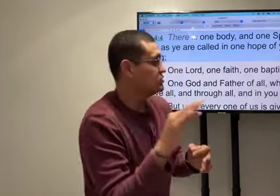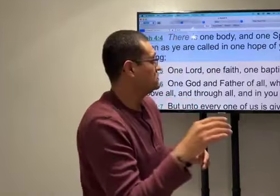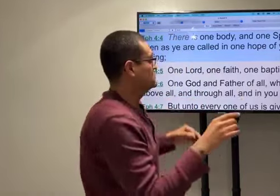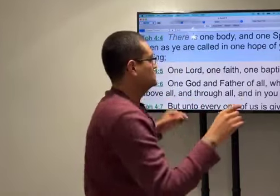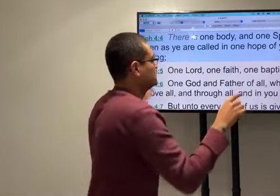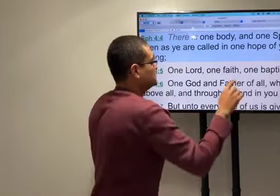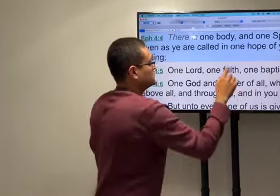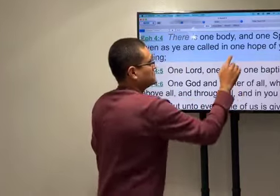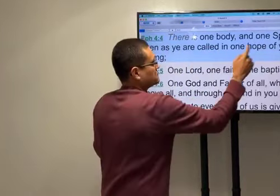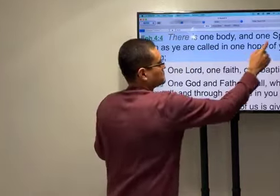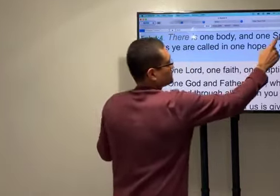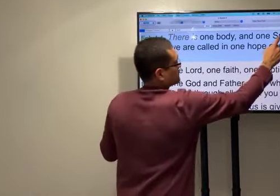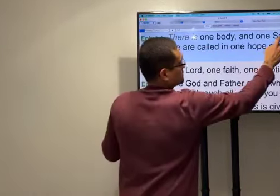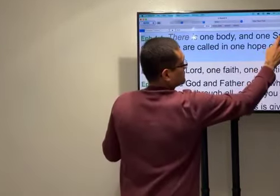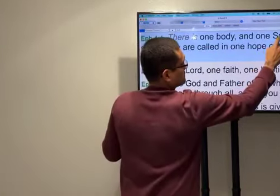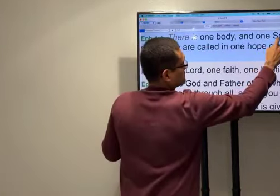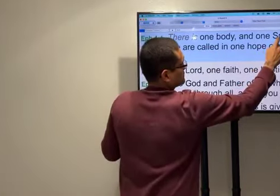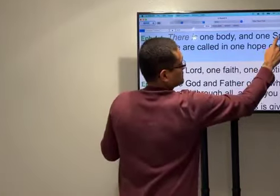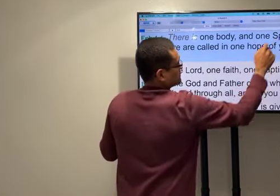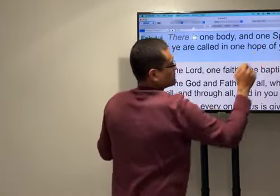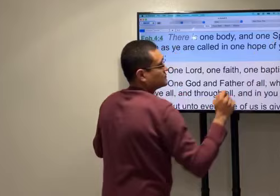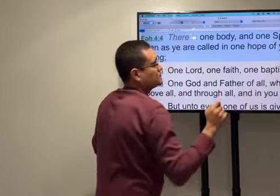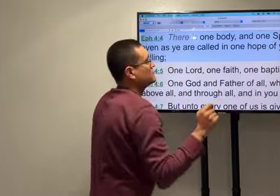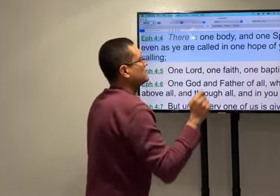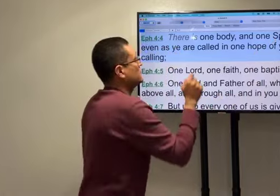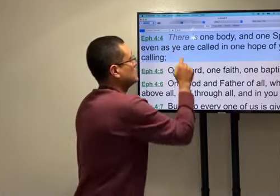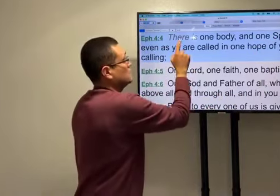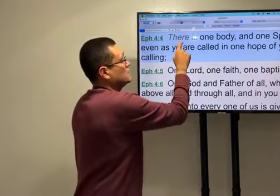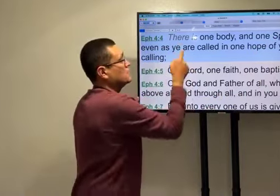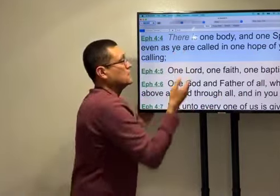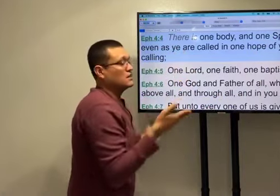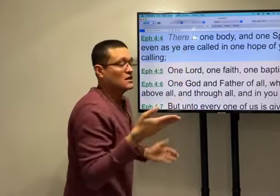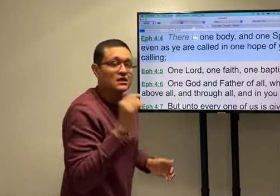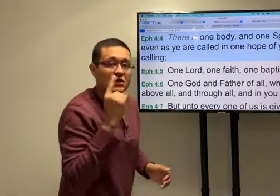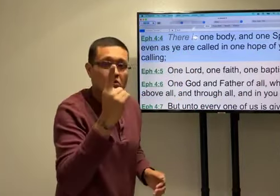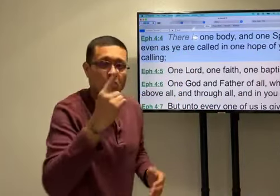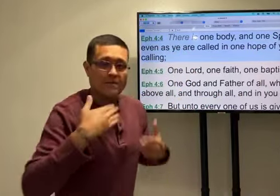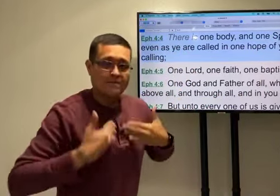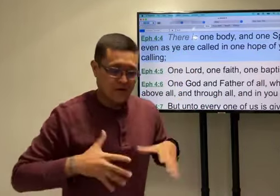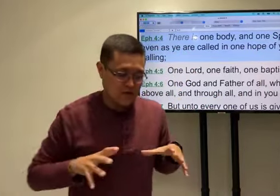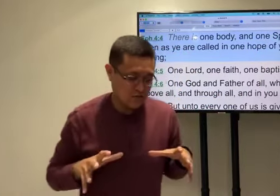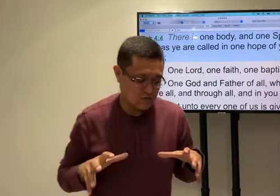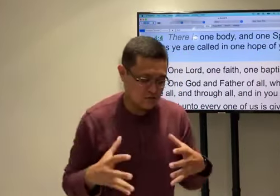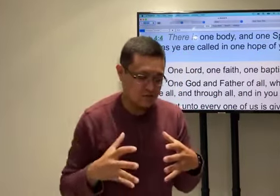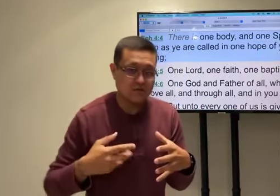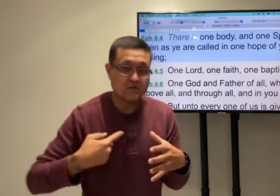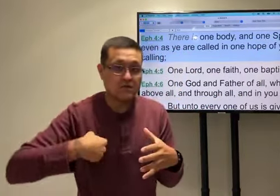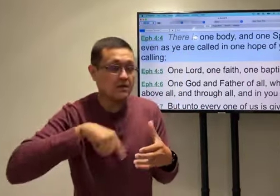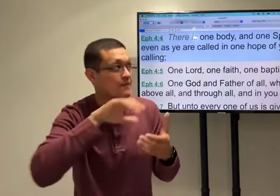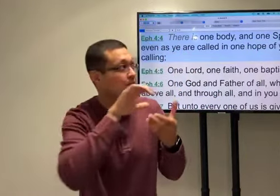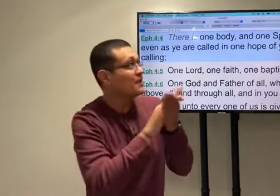So there's not the spirit of the Father, the spirit of the Son, the spirit of the Holy Ghost. It says right here, there is one spirit. There is one body.